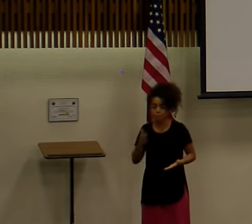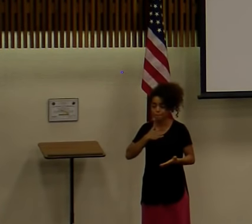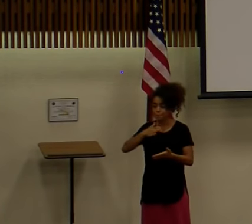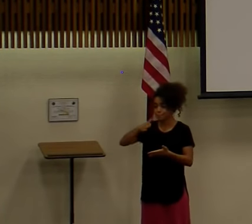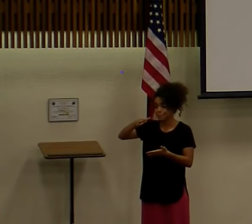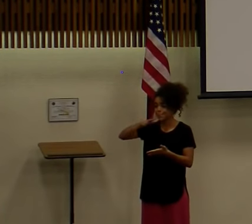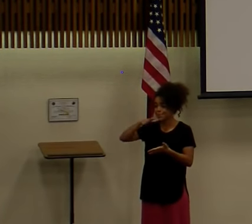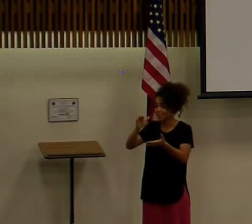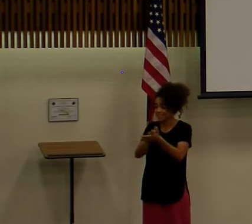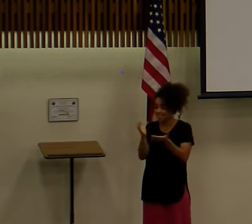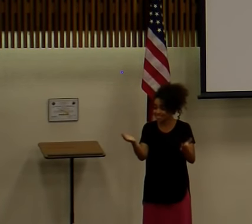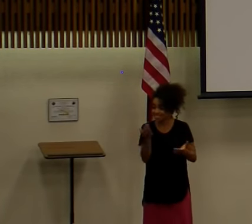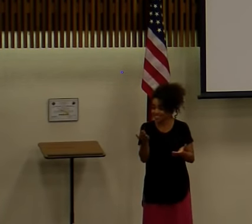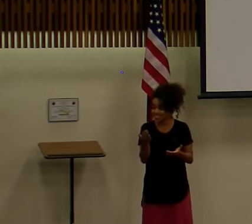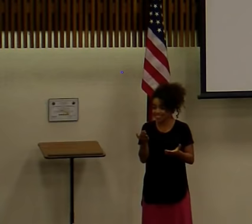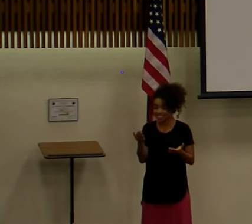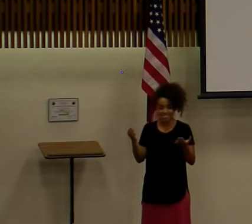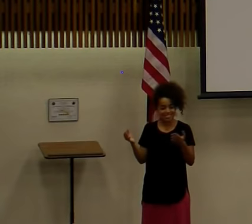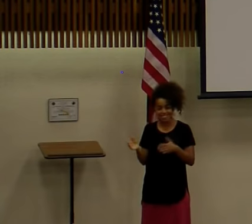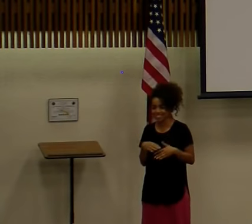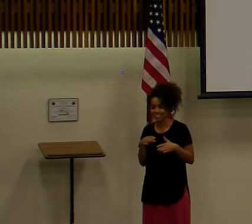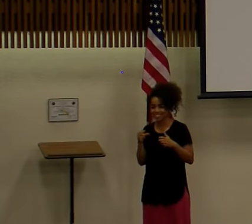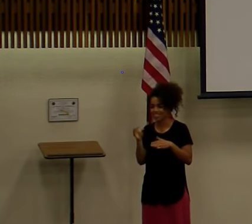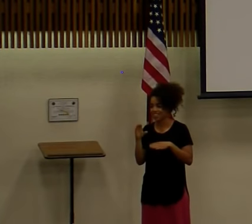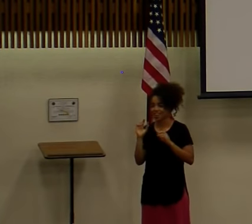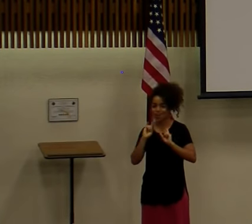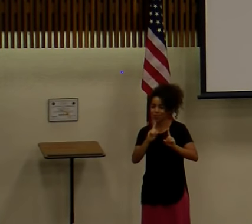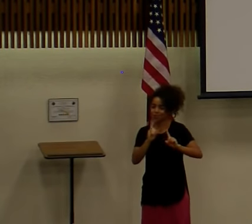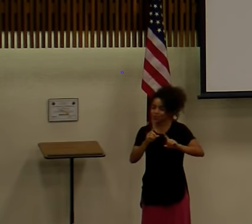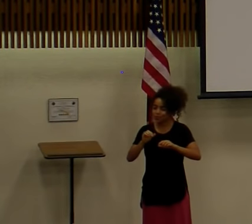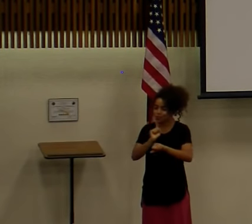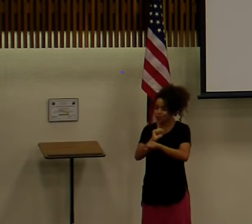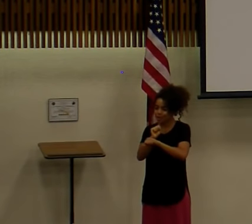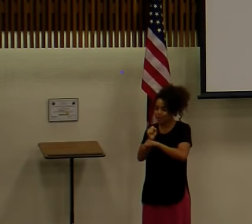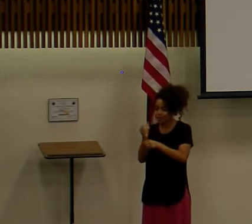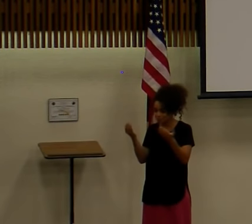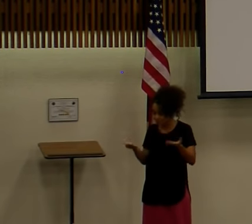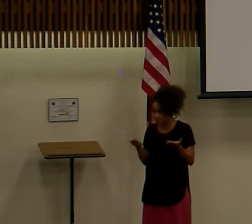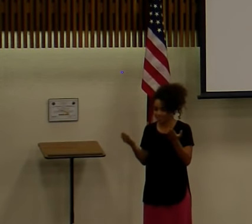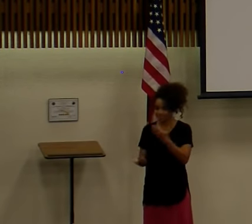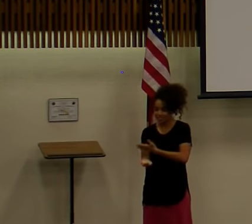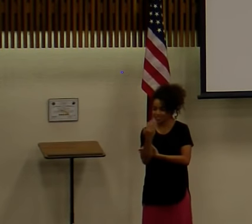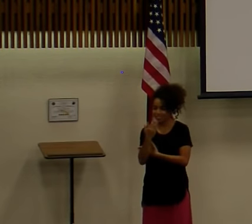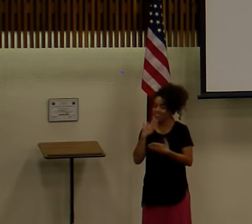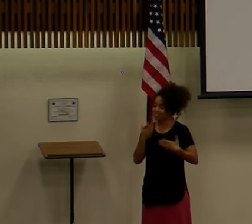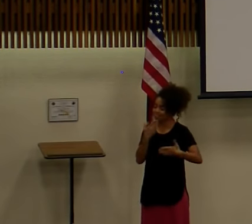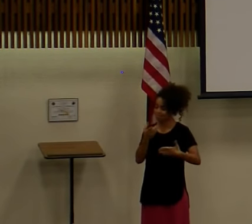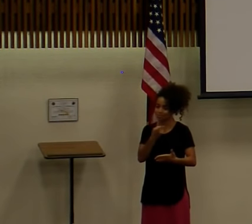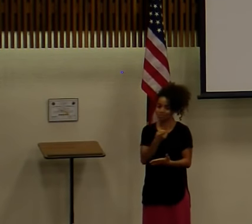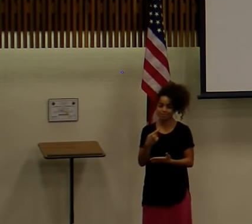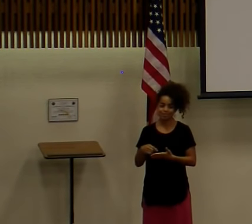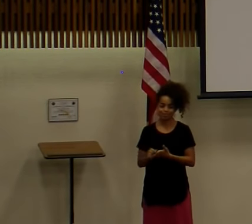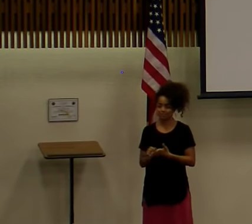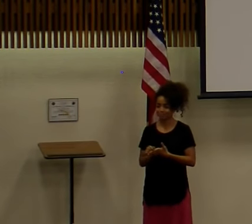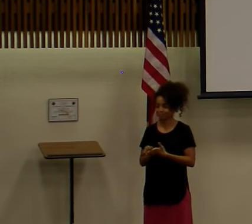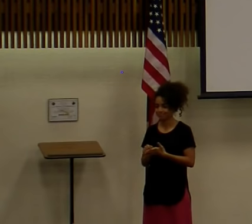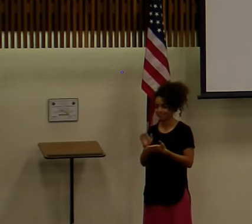My wife is here, and she's not going have to be here this morning. She's just going to have to here. Welcome.